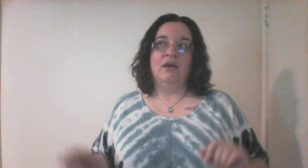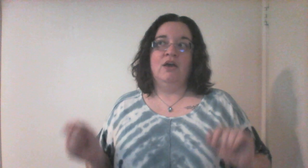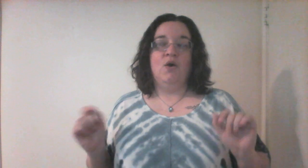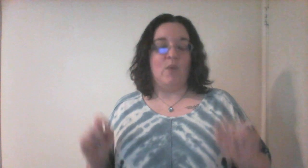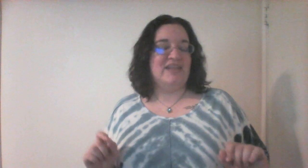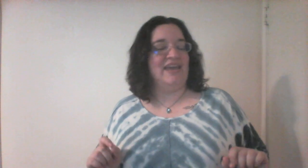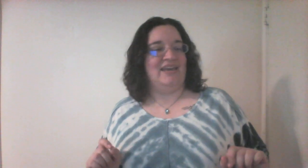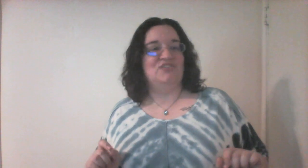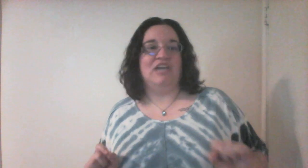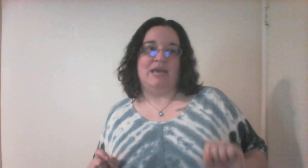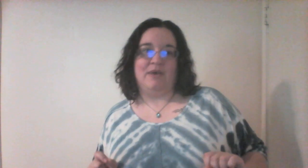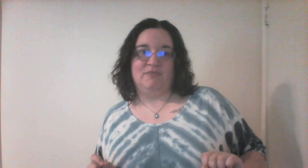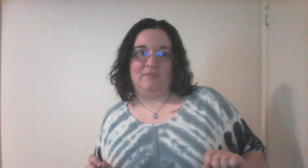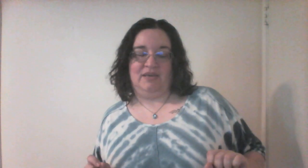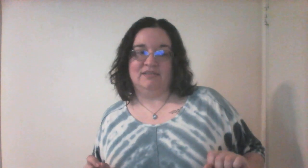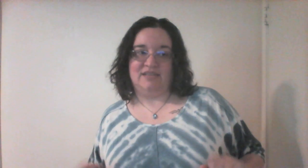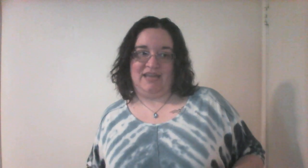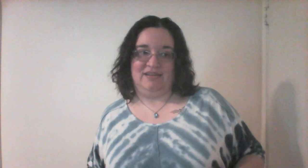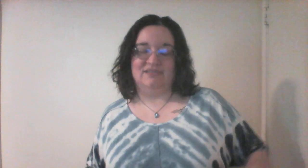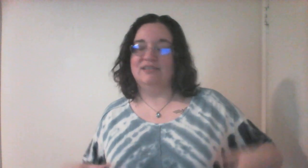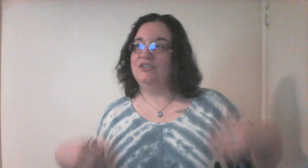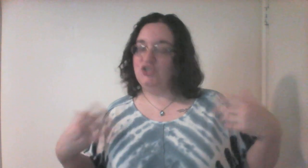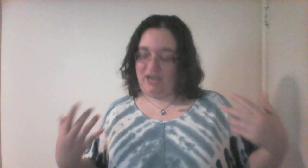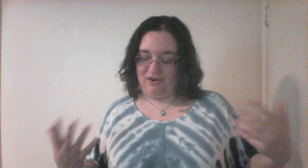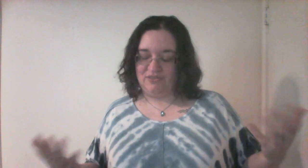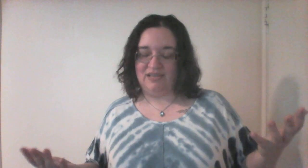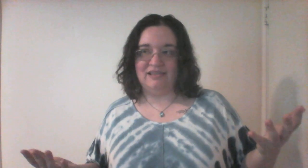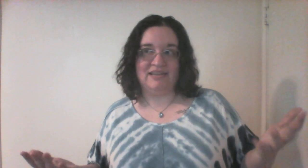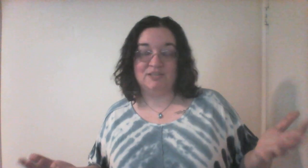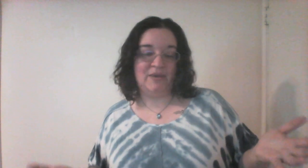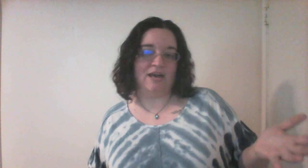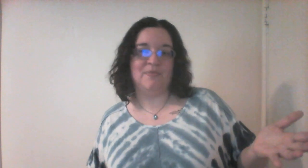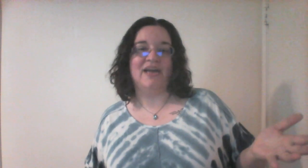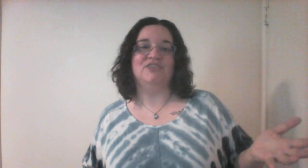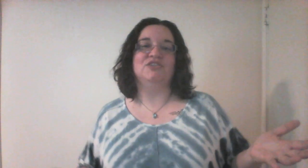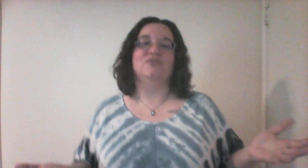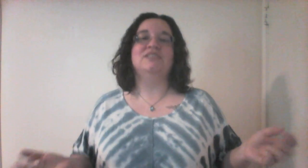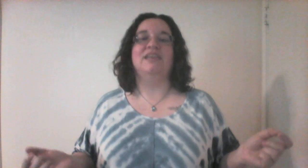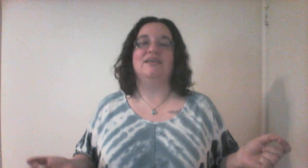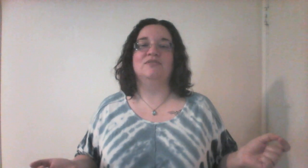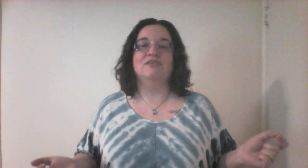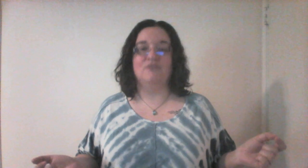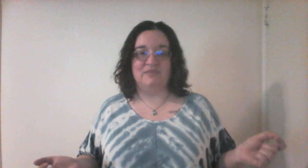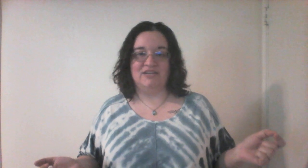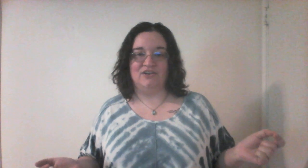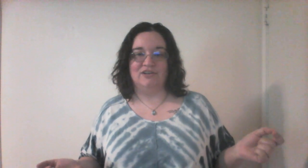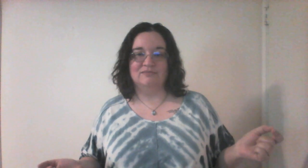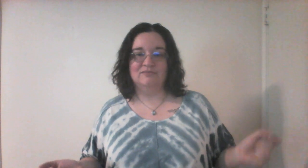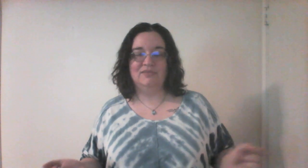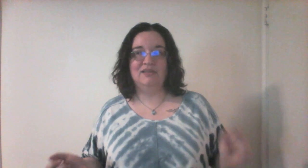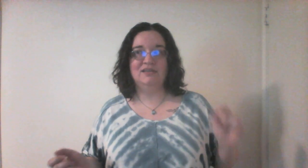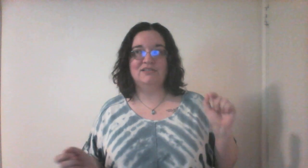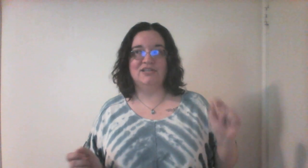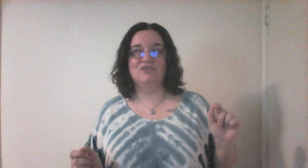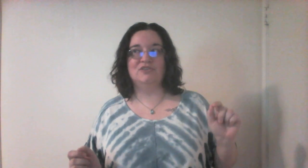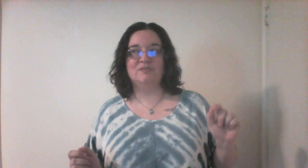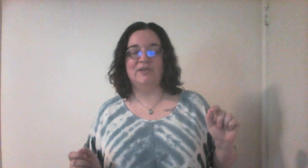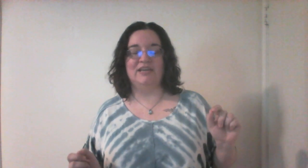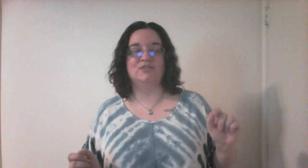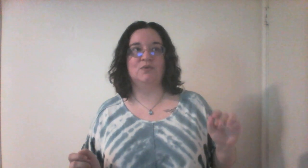One day, she came up to me excited to share the latest pickup lines she received from Tinder. Tinder is a place where